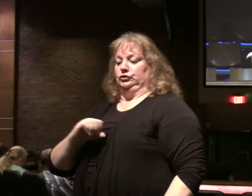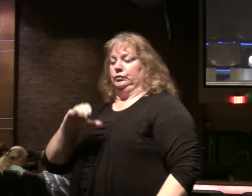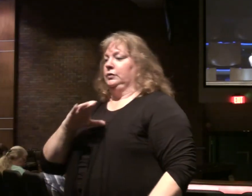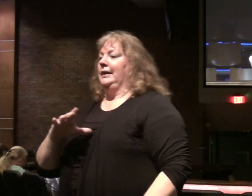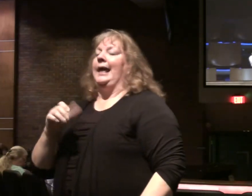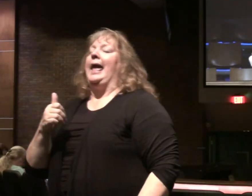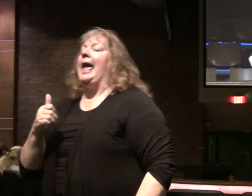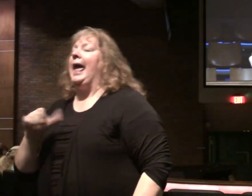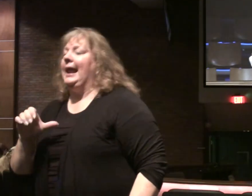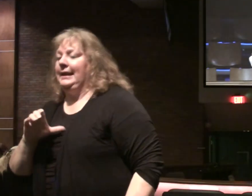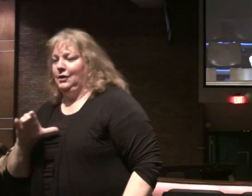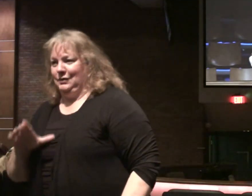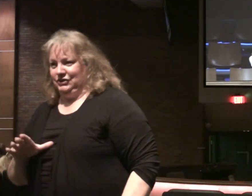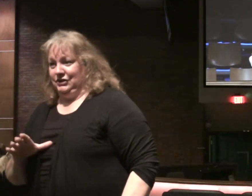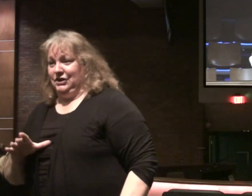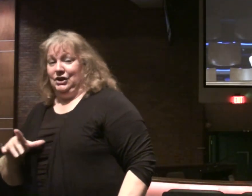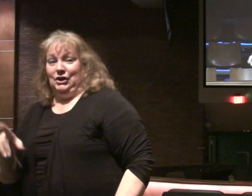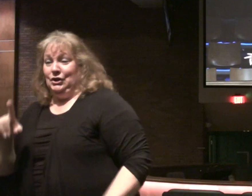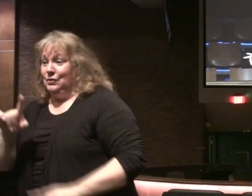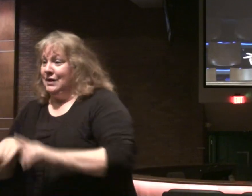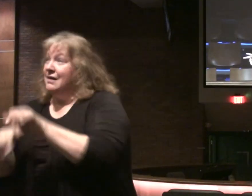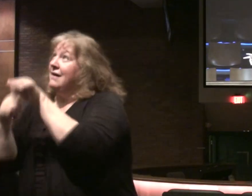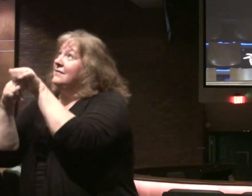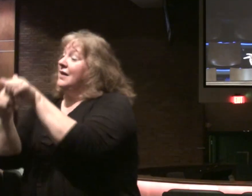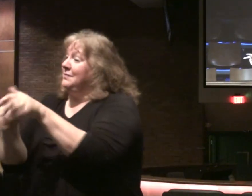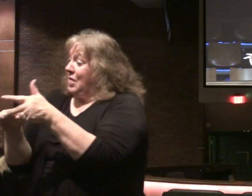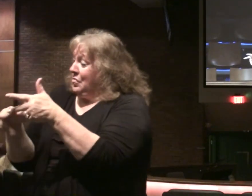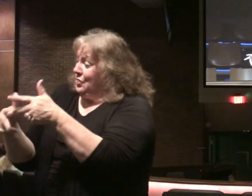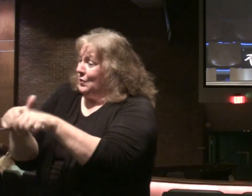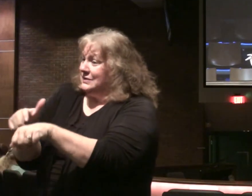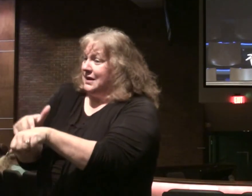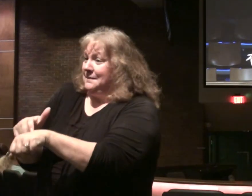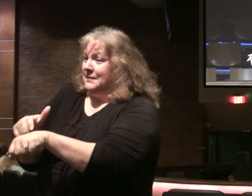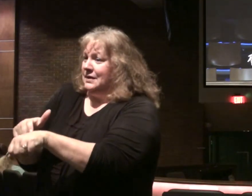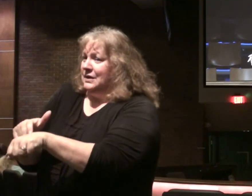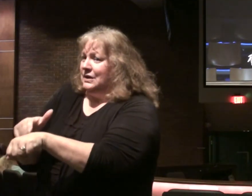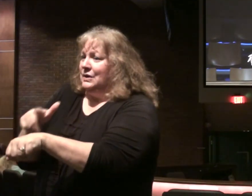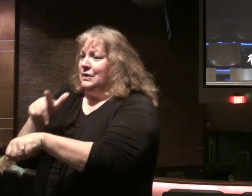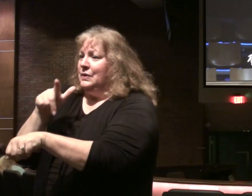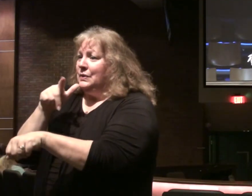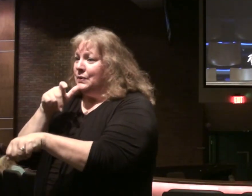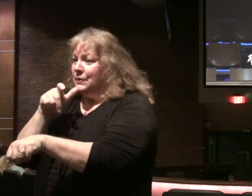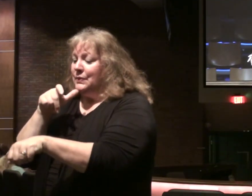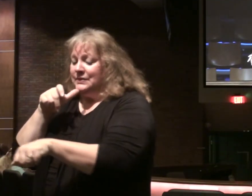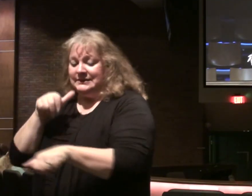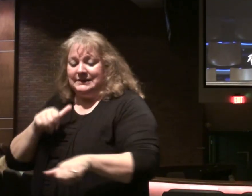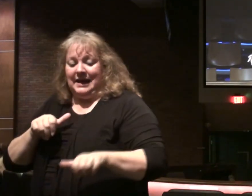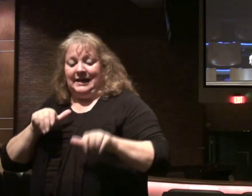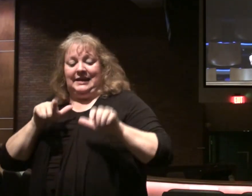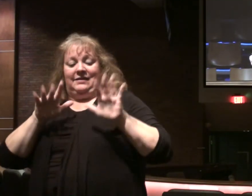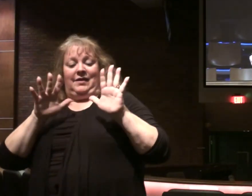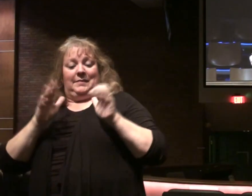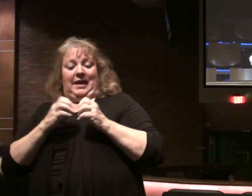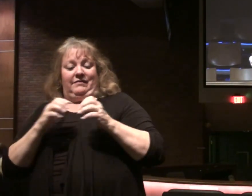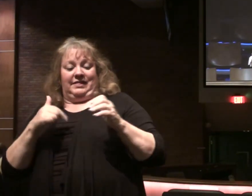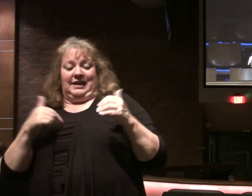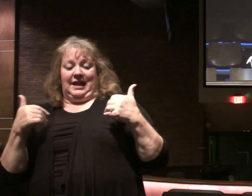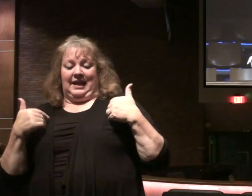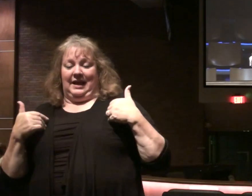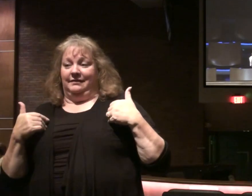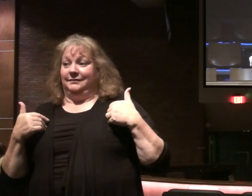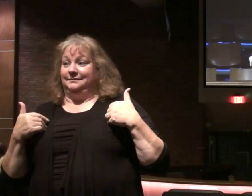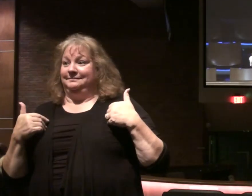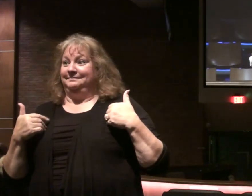any Christian. So then, none of you can be my disciples. Third time he's saying this, who does not give up all his own possessions.